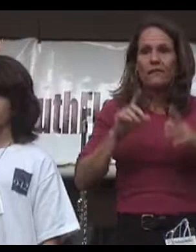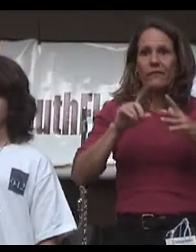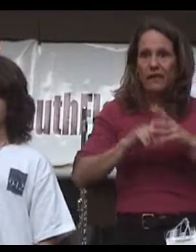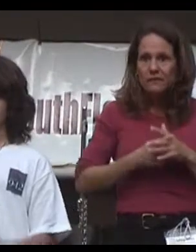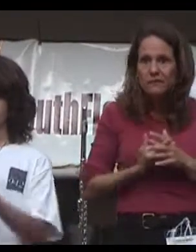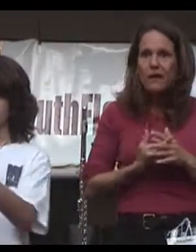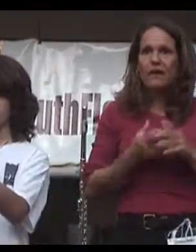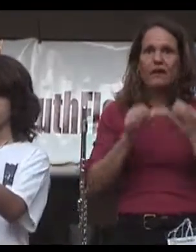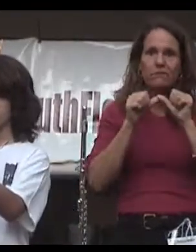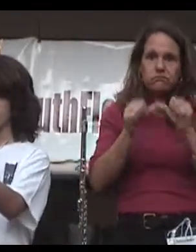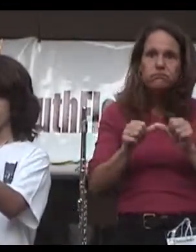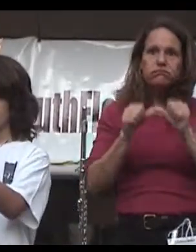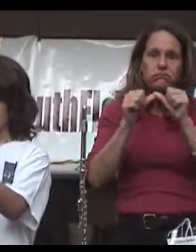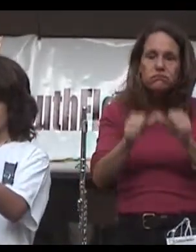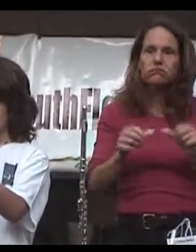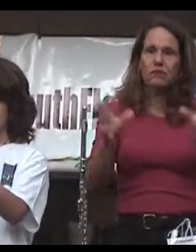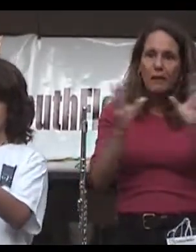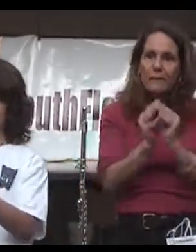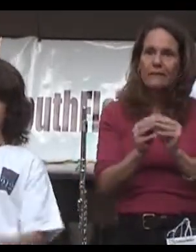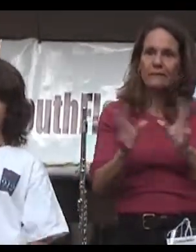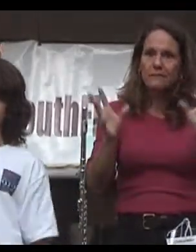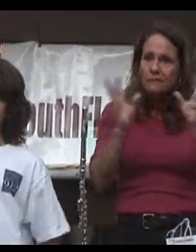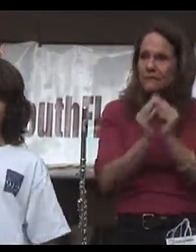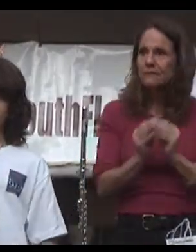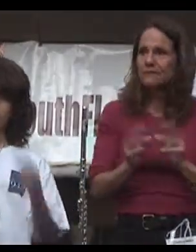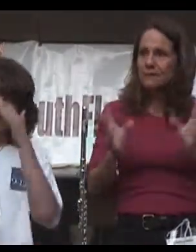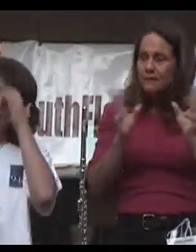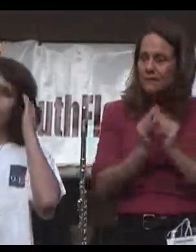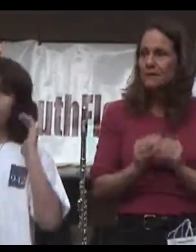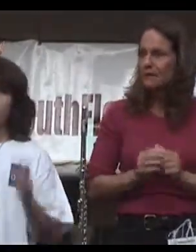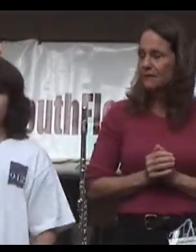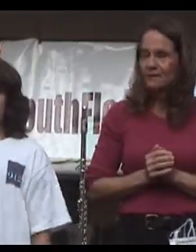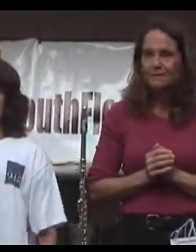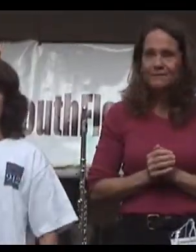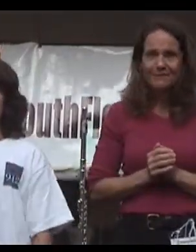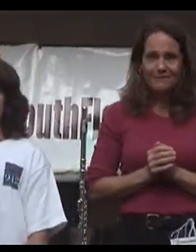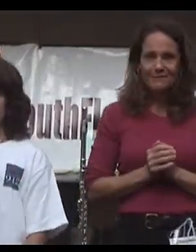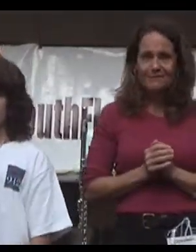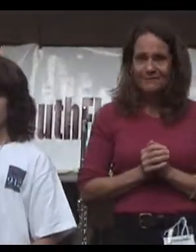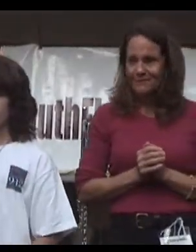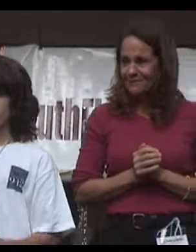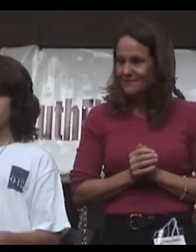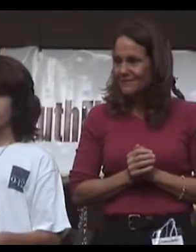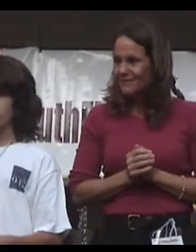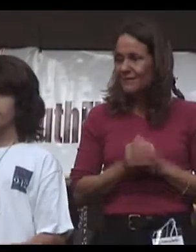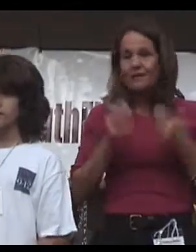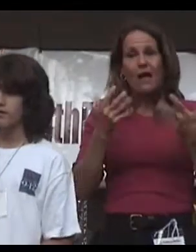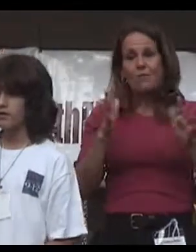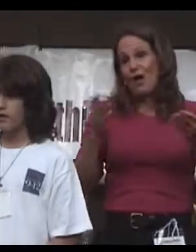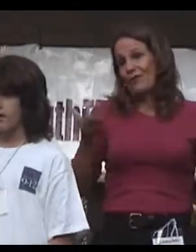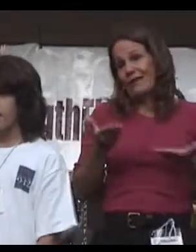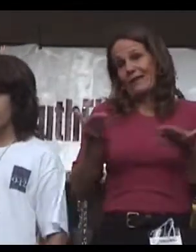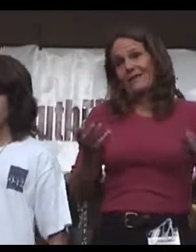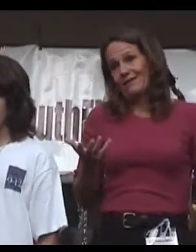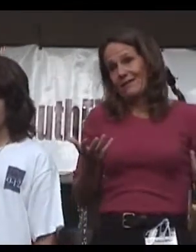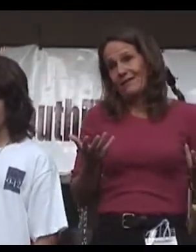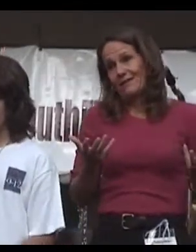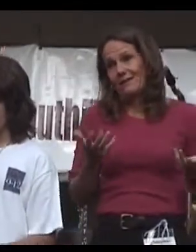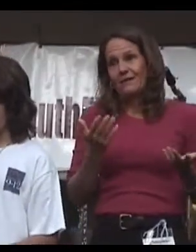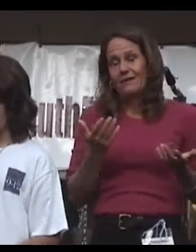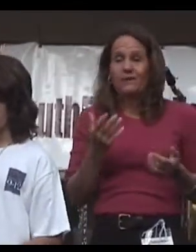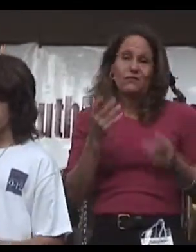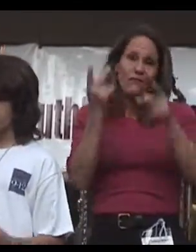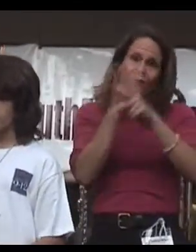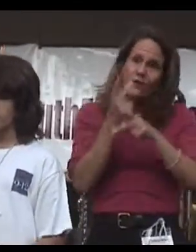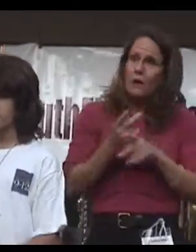having constant meetings. And then I'm like, well, I'm already here. I might as well